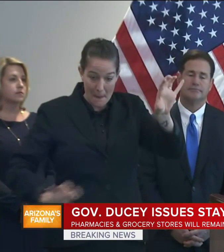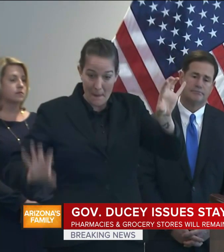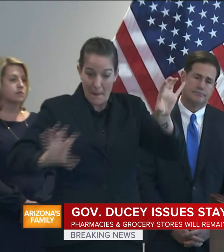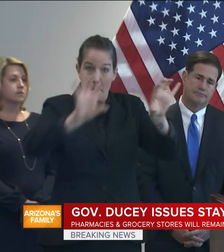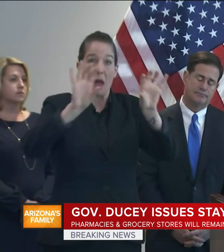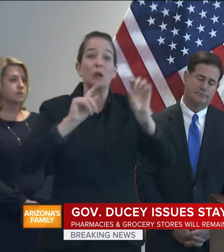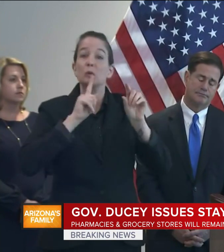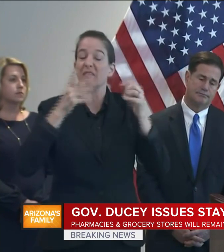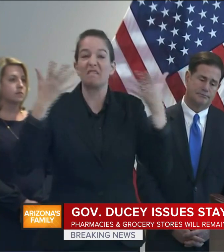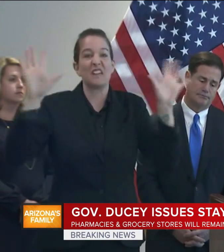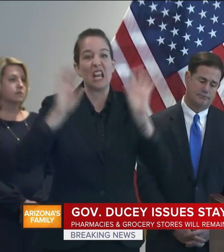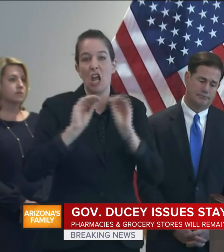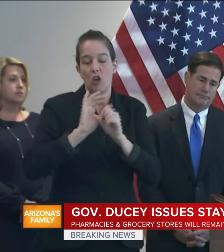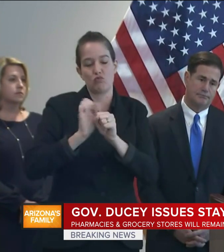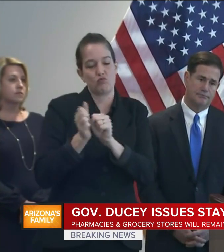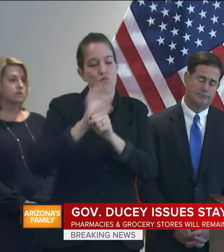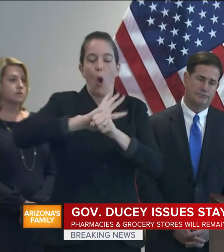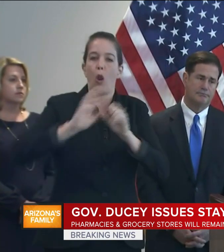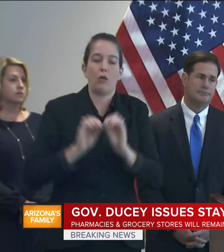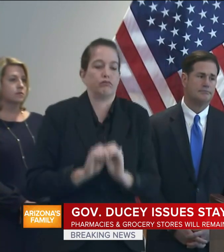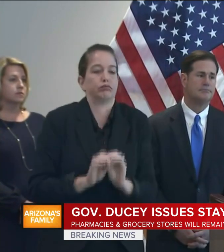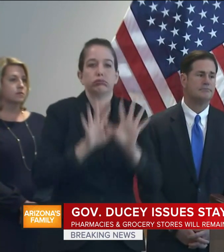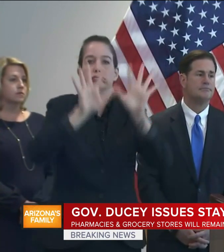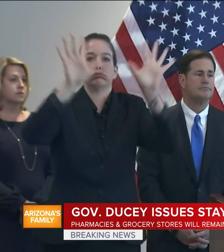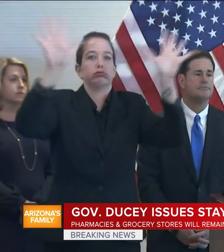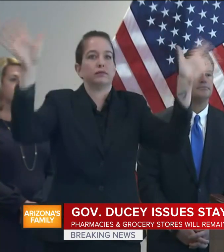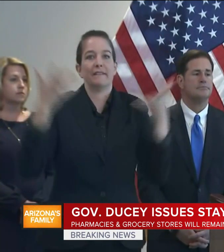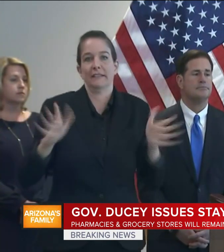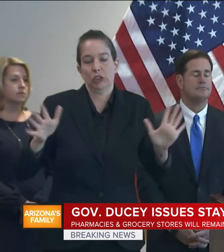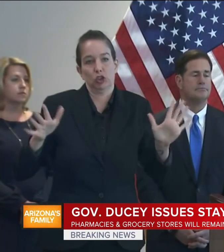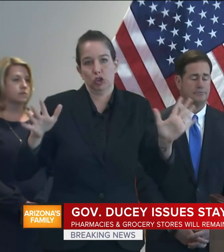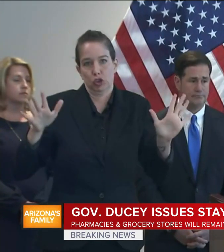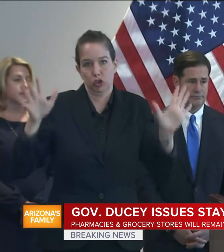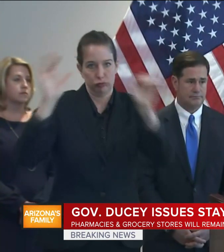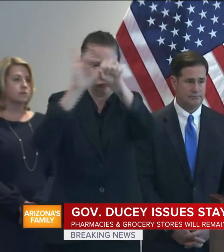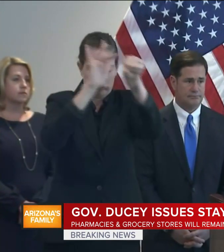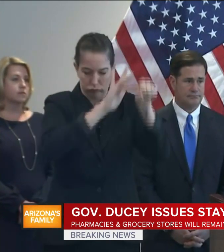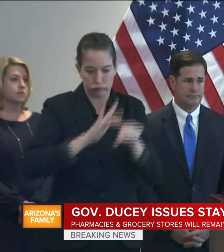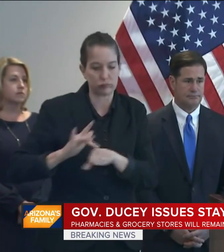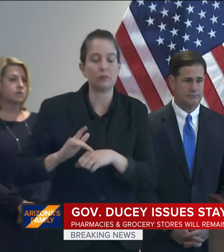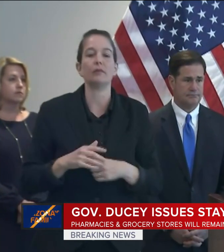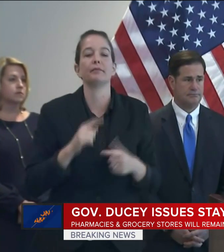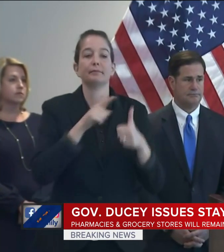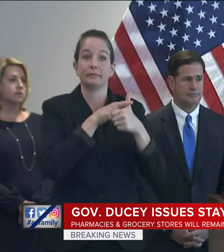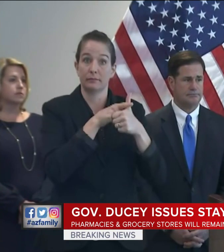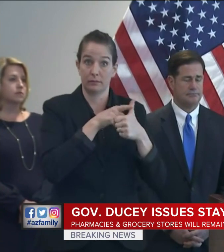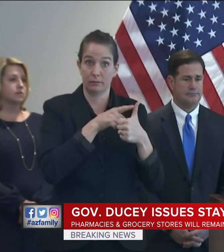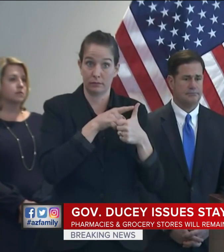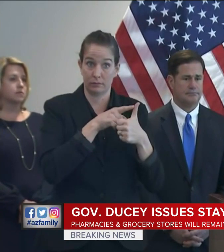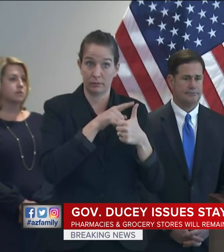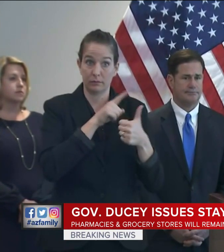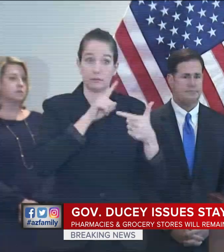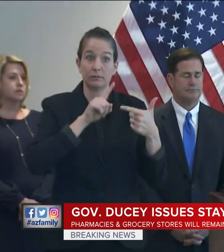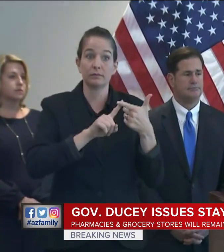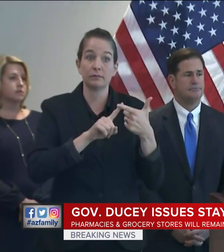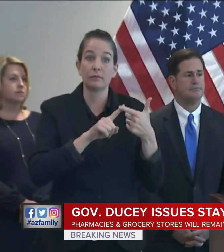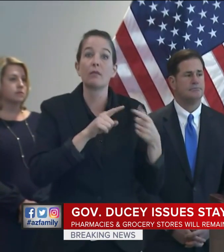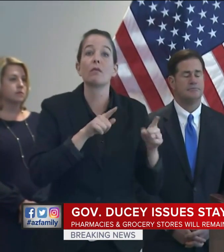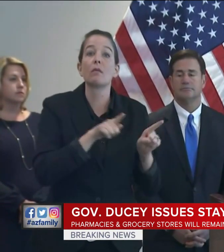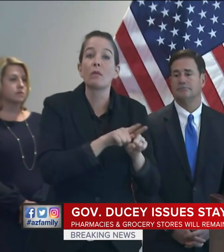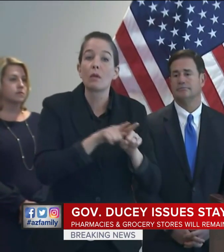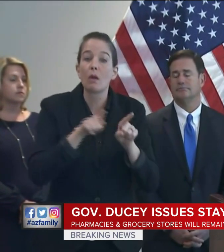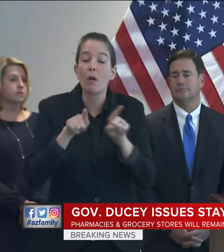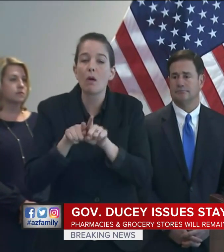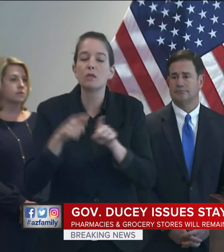We monitor through different types of surveillance the impact of visits for COVID